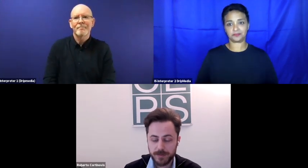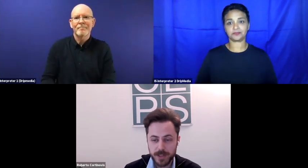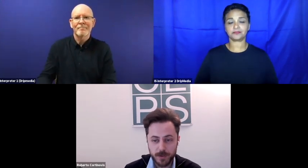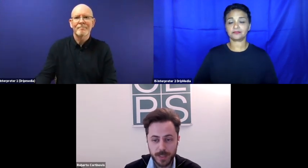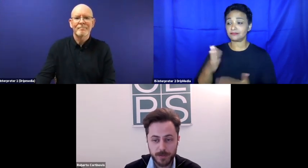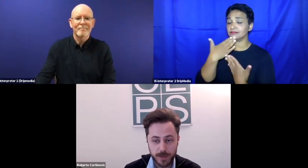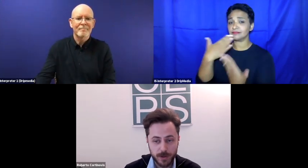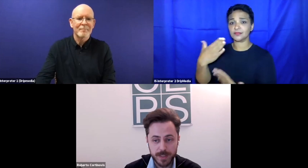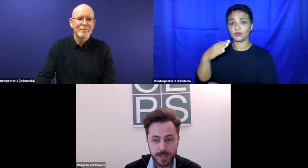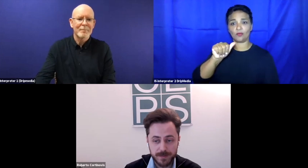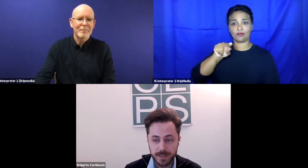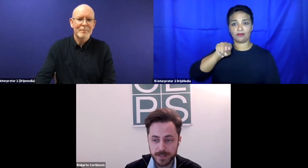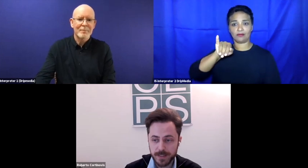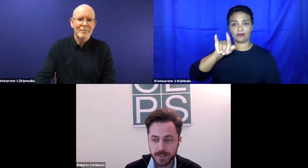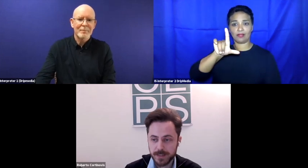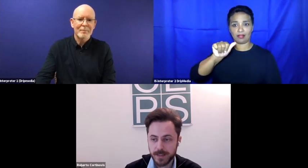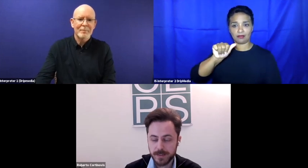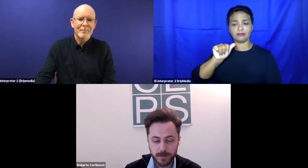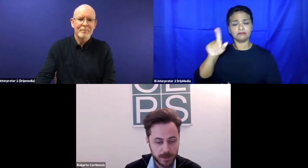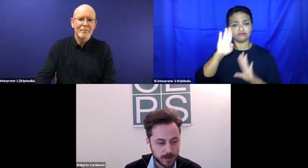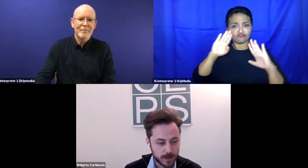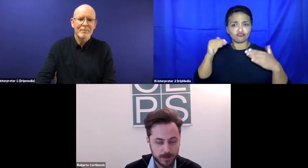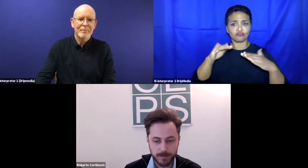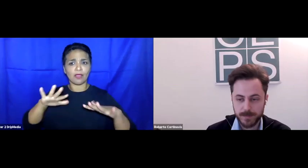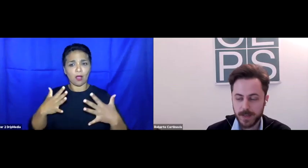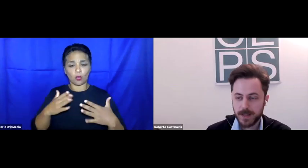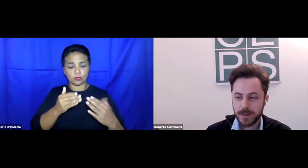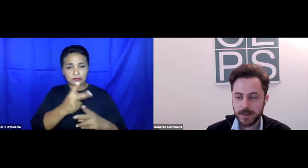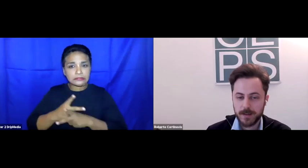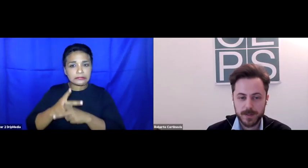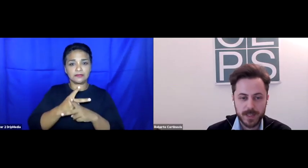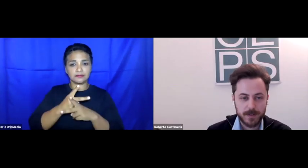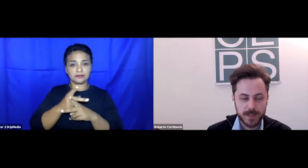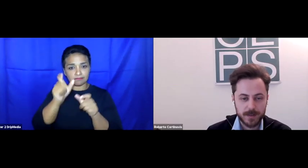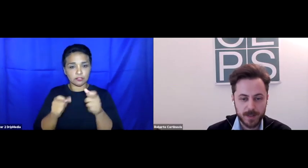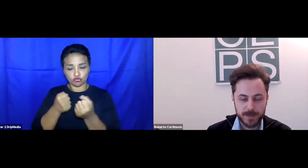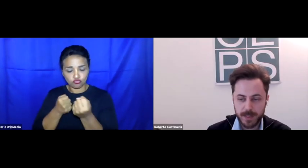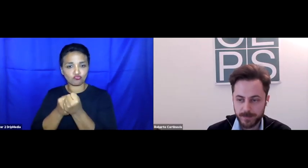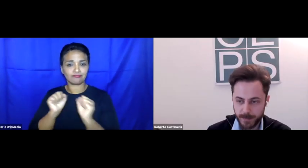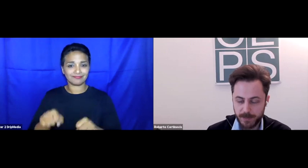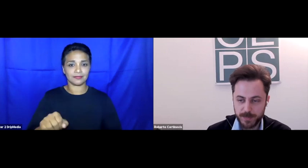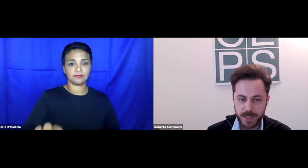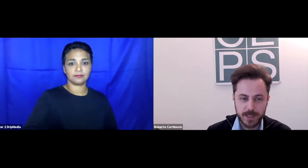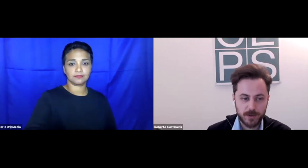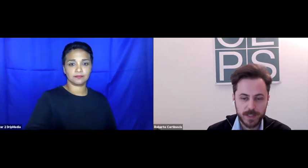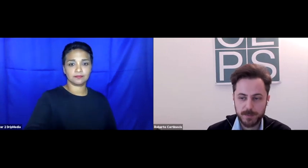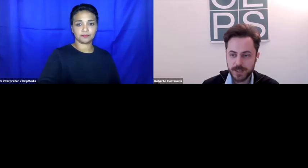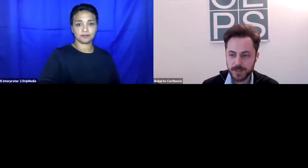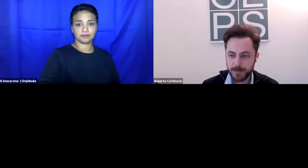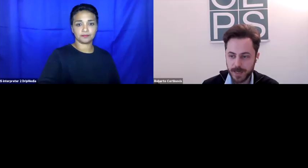ensuring returning safety and dignity. And we know that some previous speakers have already mentioned, the PACT